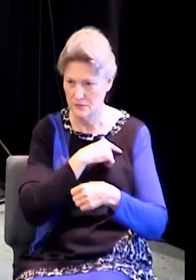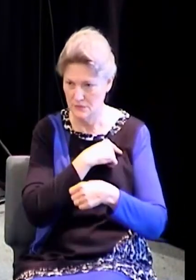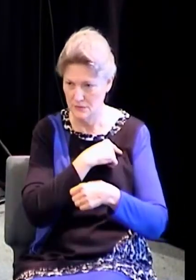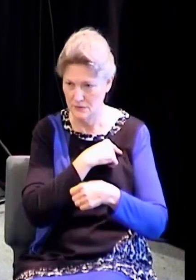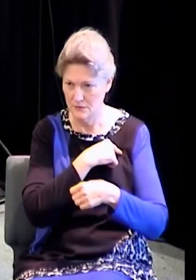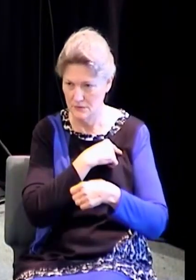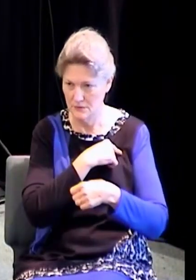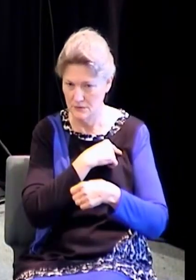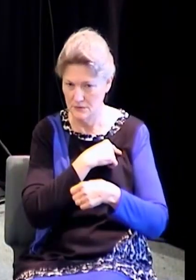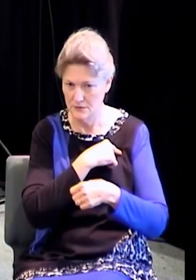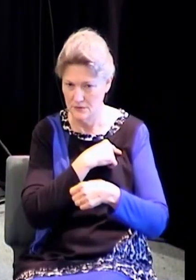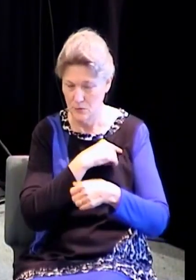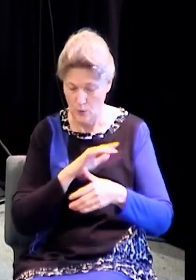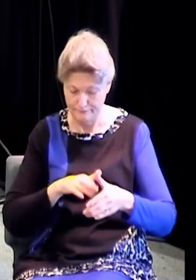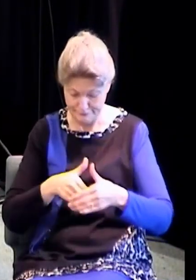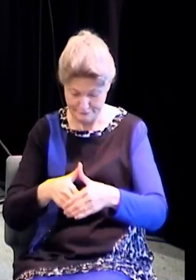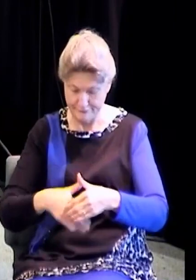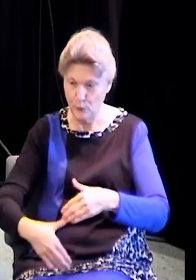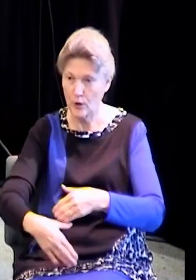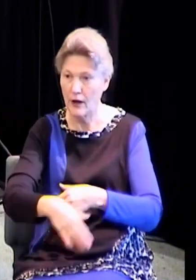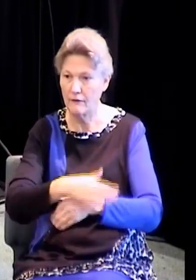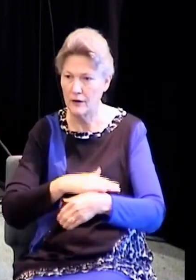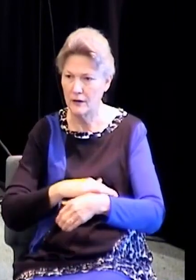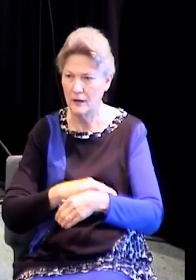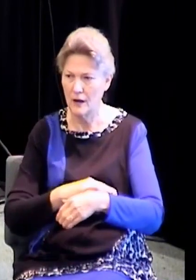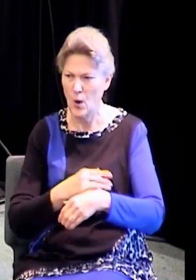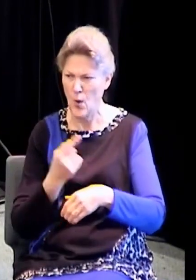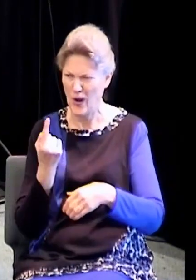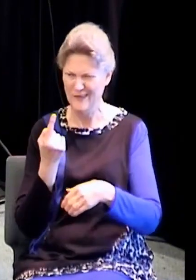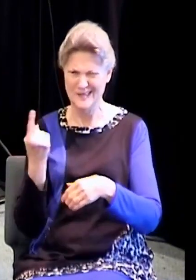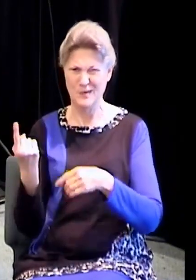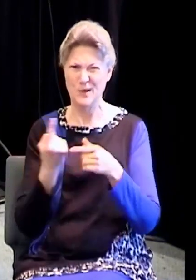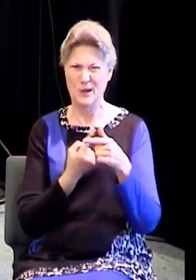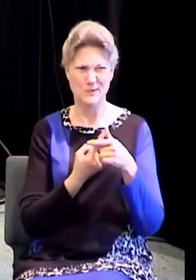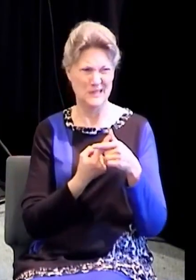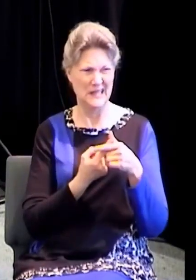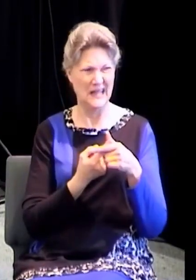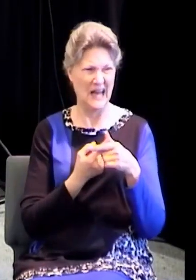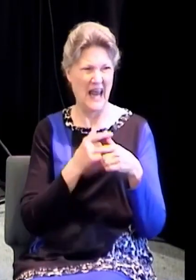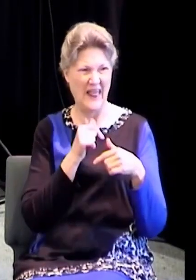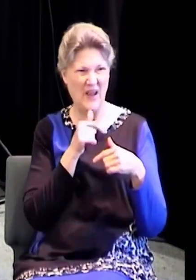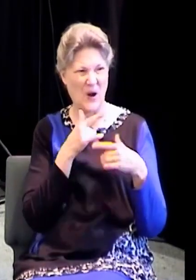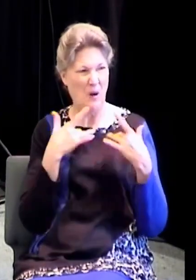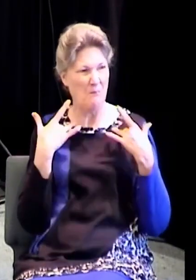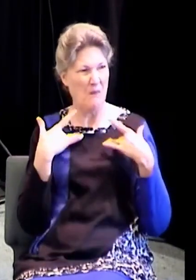Well, what if somebody comes in not modest? The mother is covering them for now until they're born.